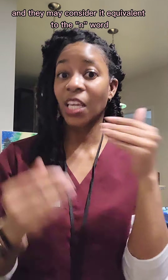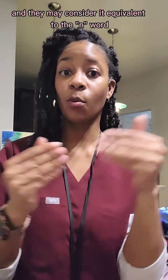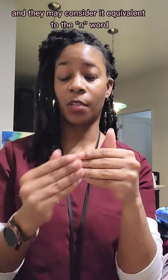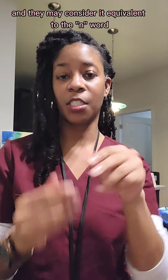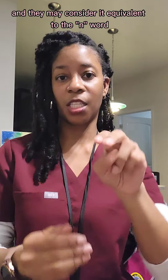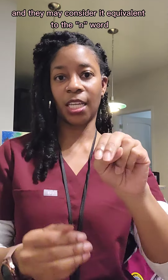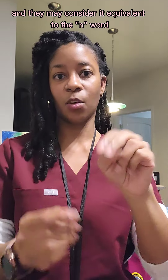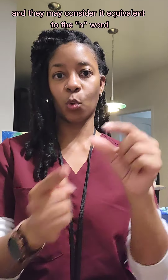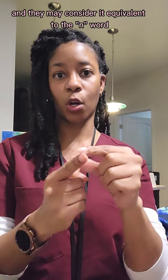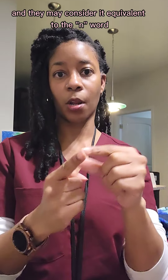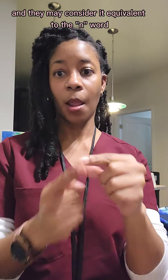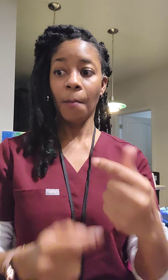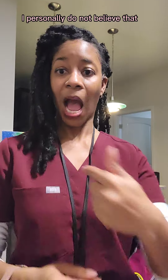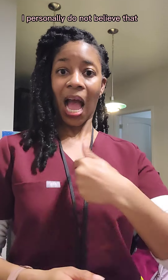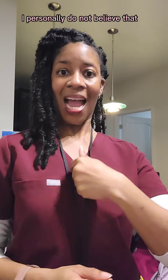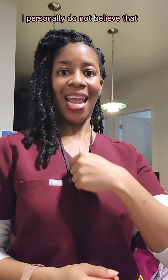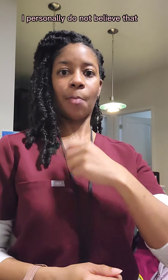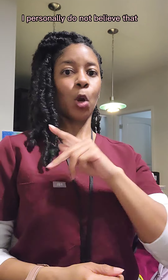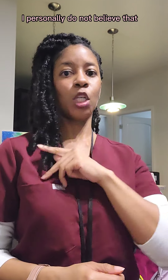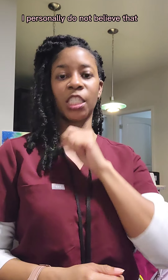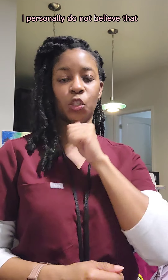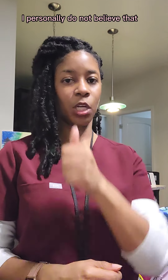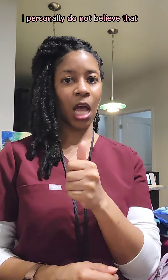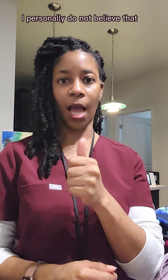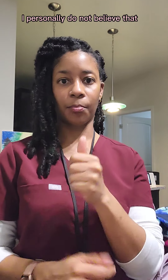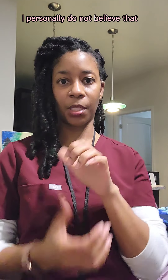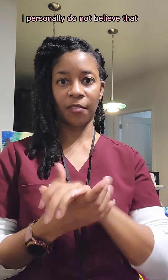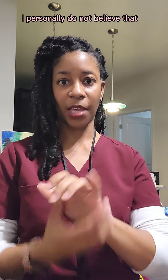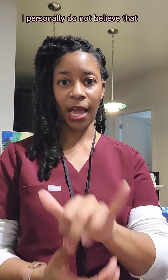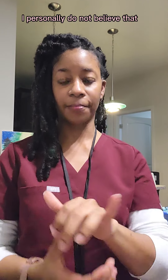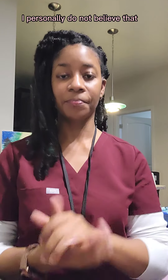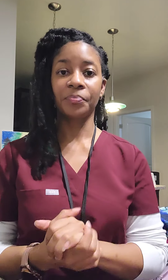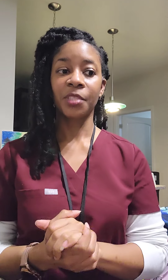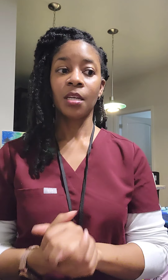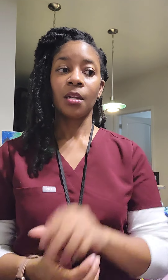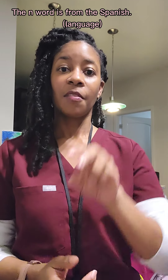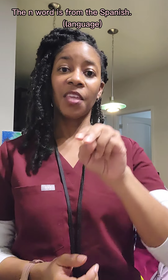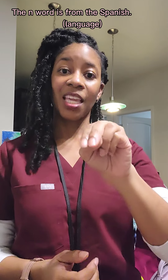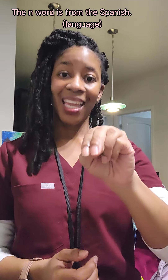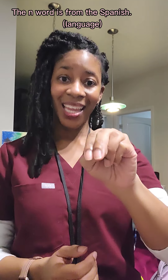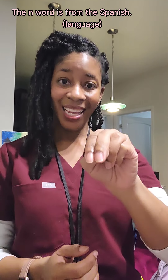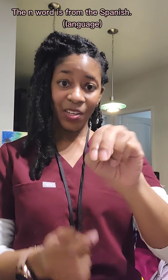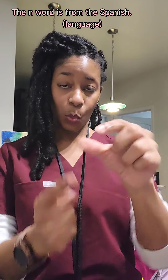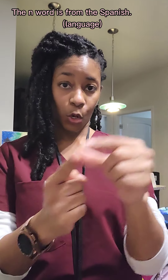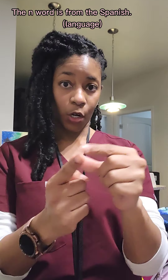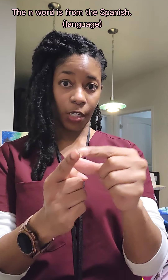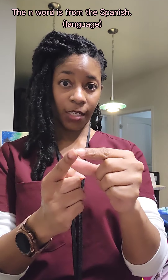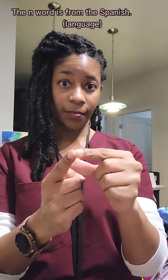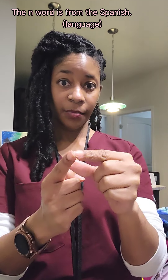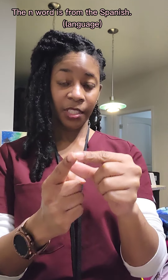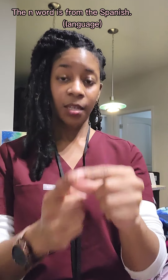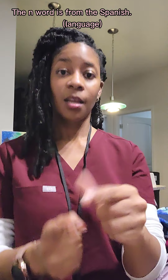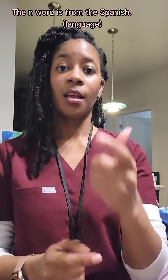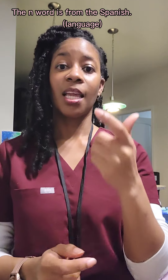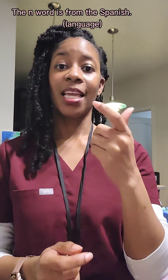equivalent to the n-word. I personally do not believe that. The n-word is